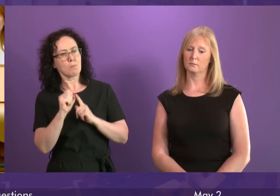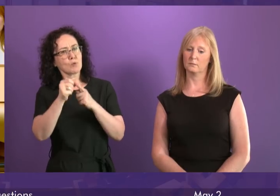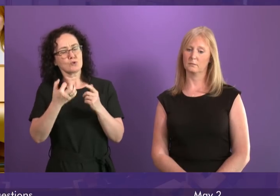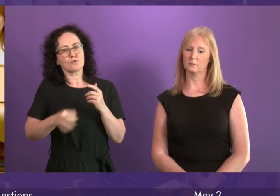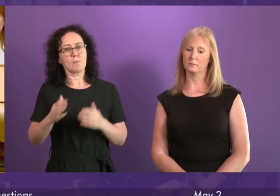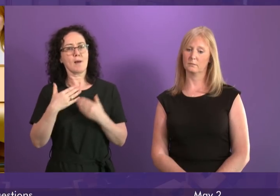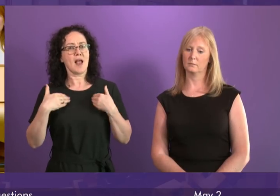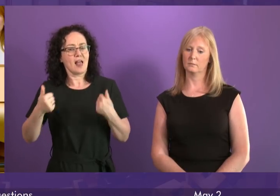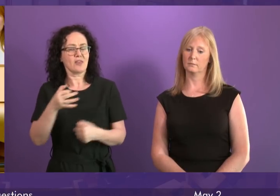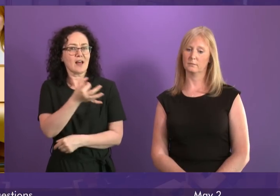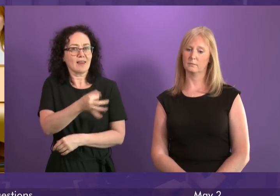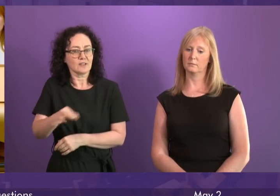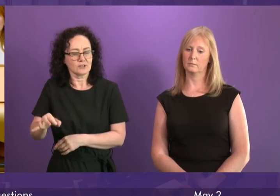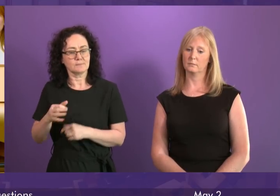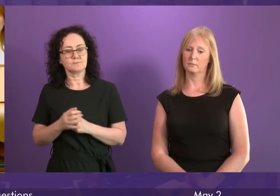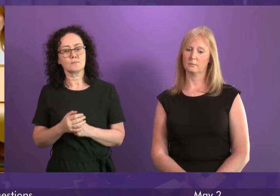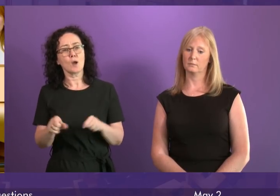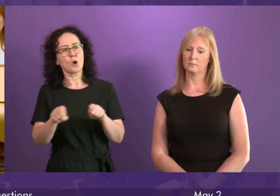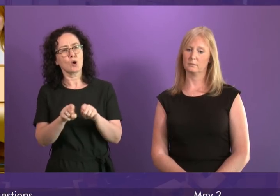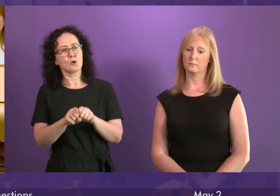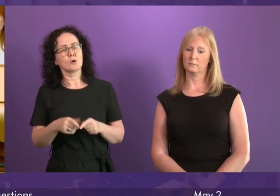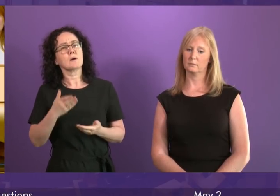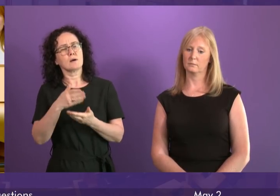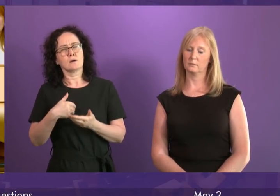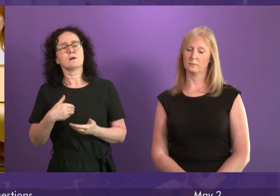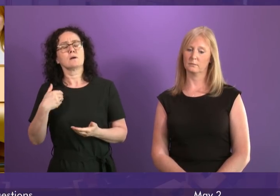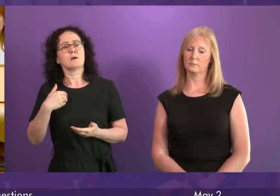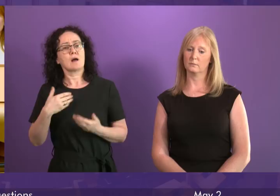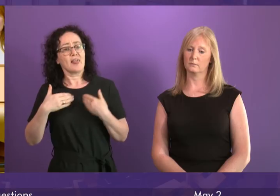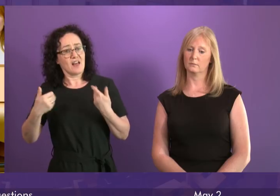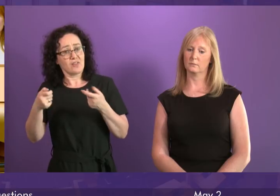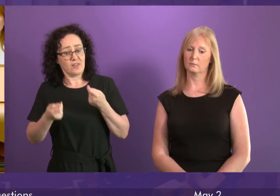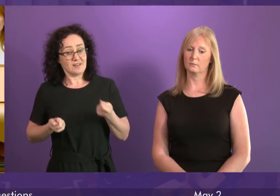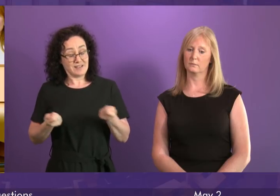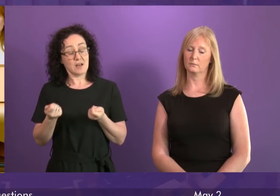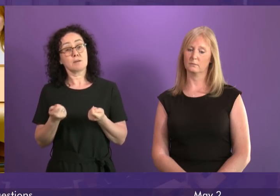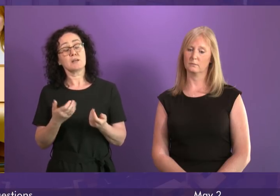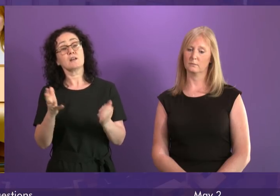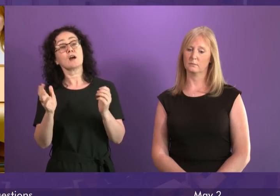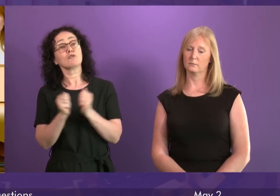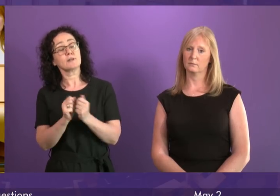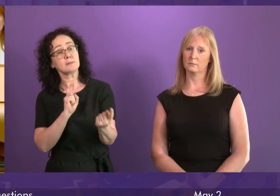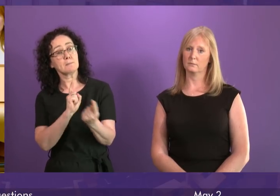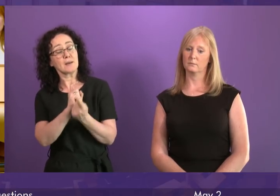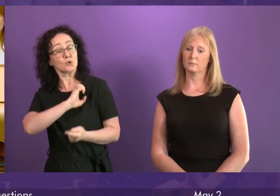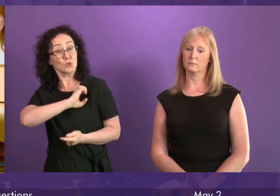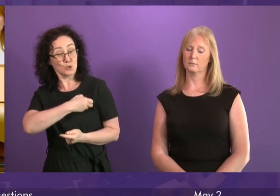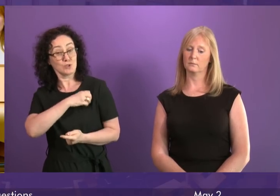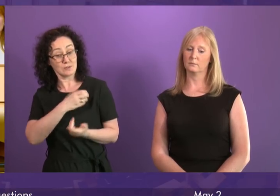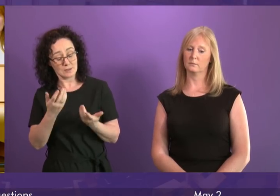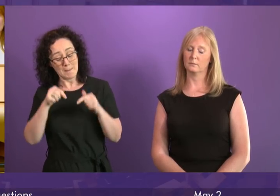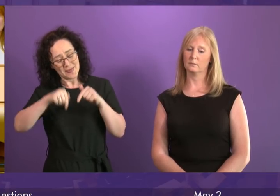Health Secretary has also offered to meet with the Trade Unions to discuss the action that the Government will take in light of this. But this is one